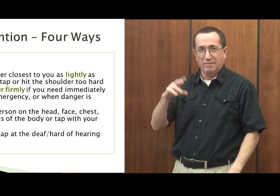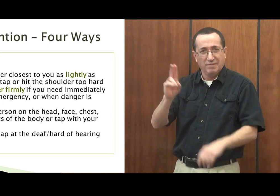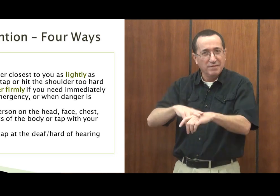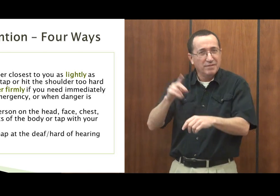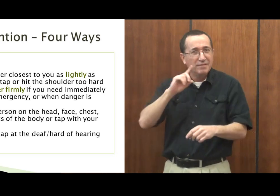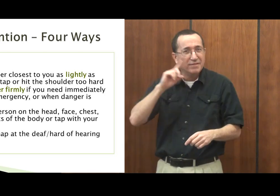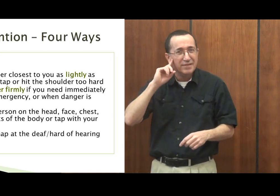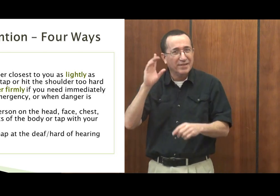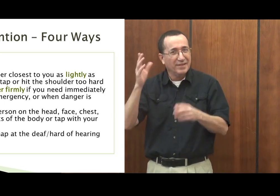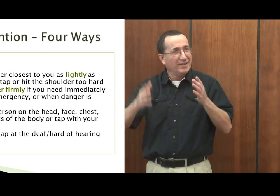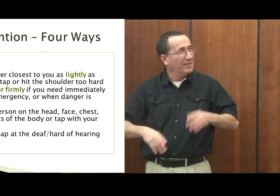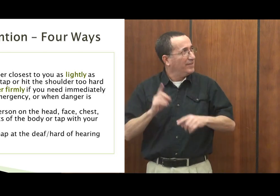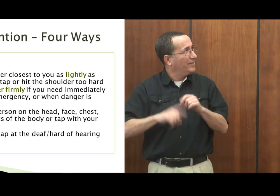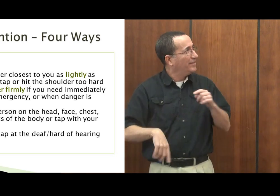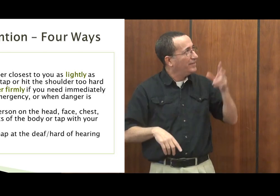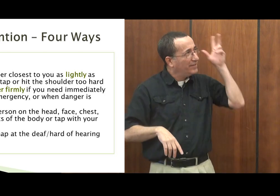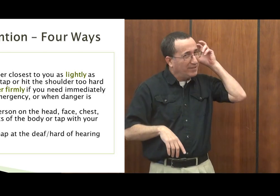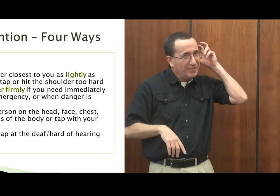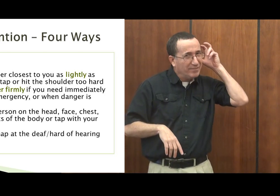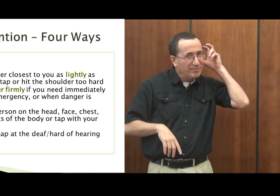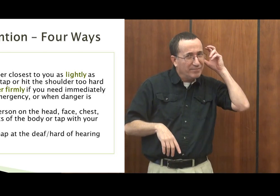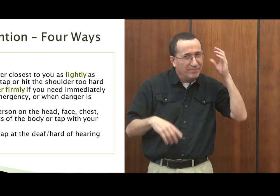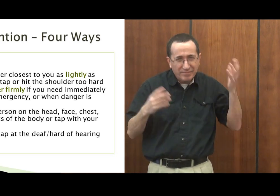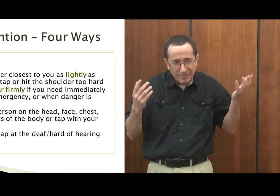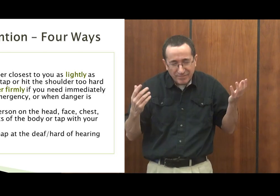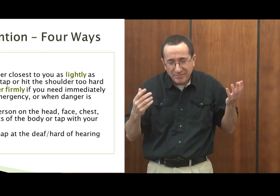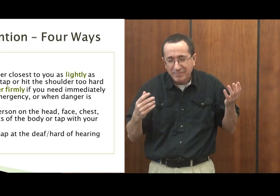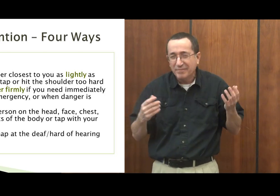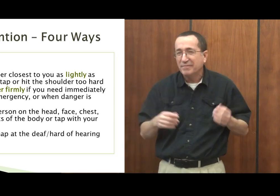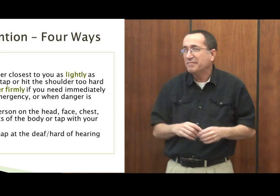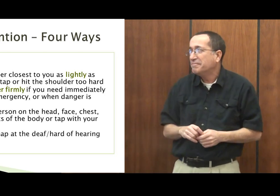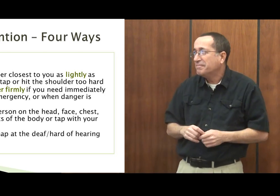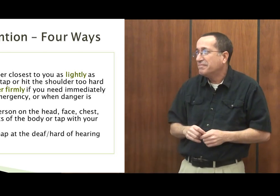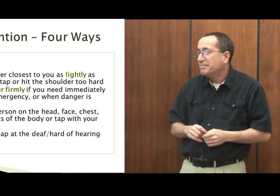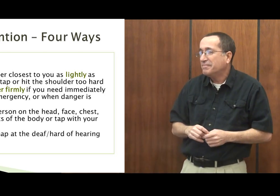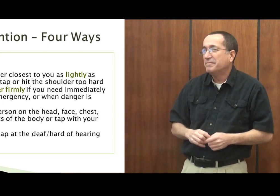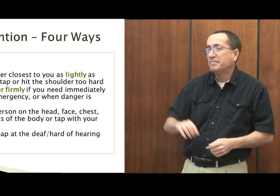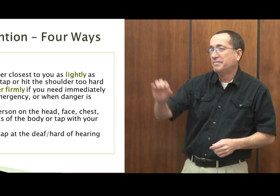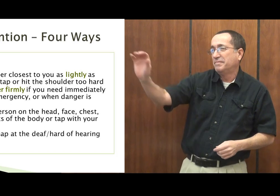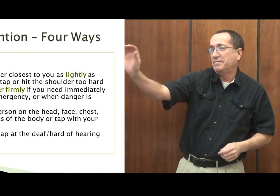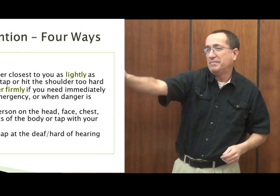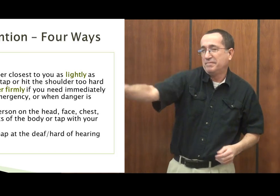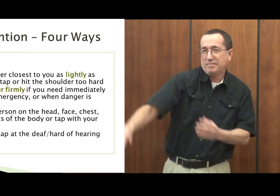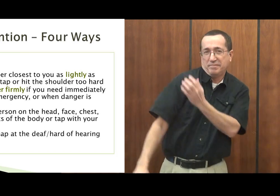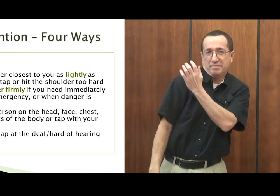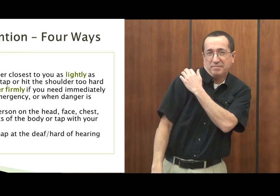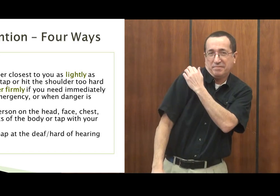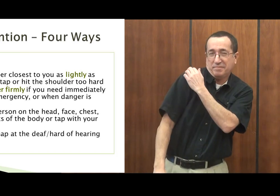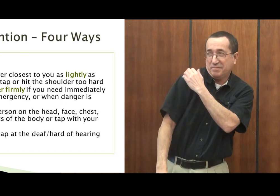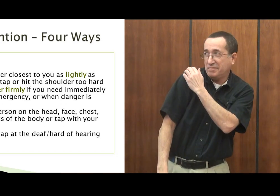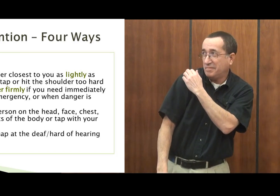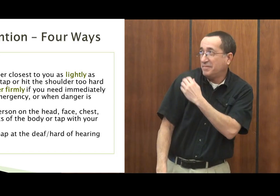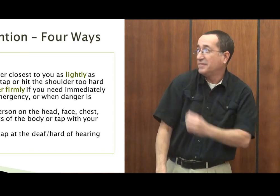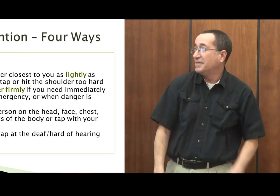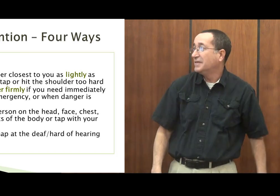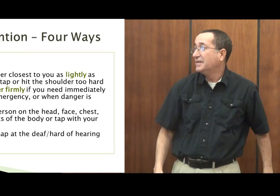You could talk to them, but talking to a deaf person, behind a deaf person is not going to help. So you can come up and tap them on the shoulder.